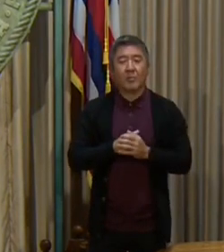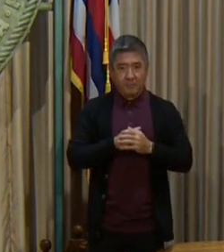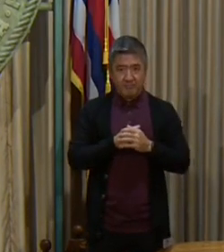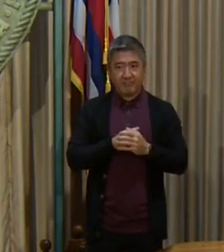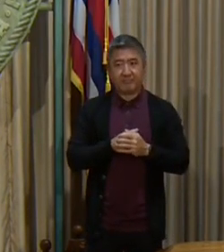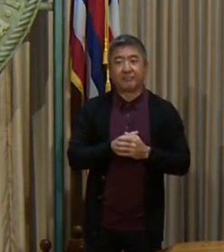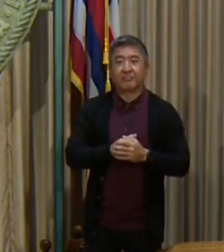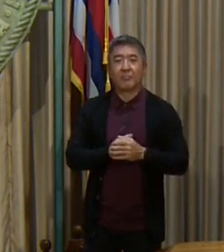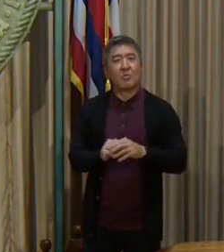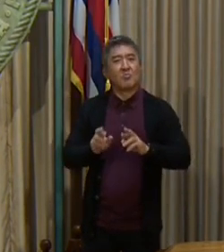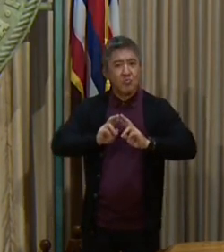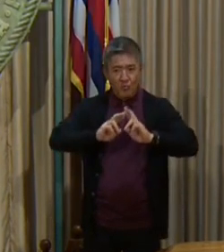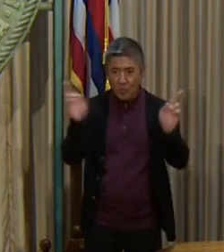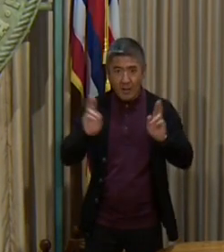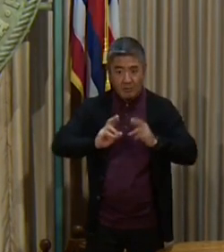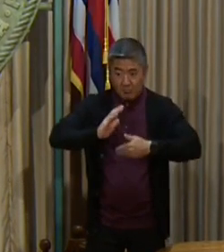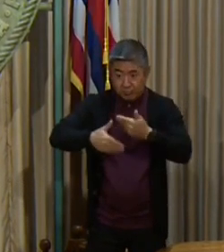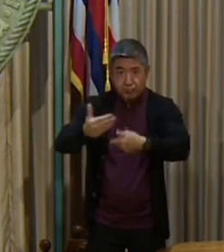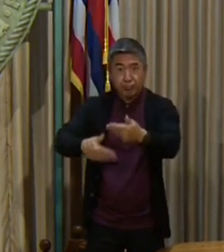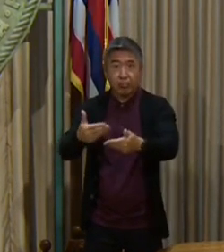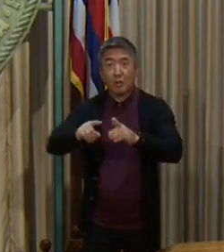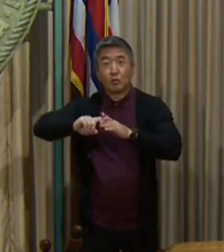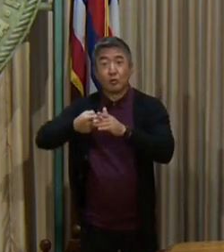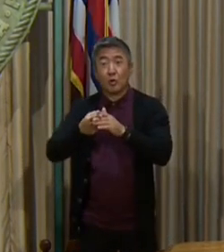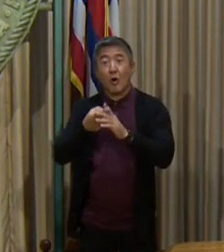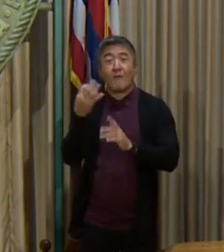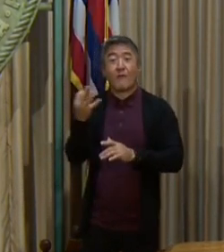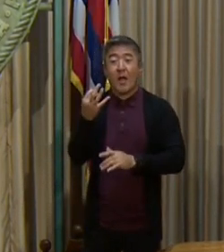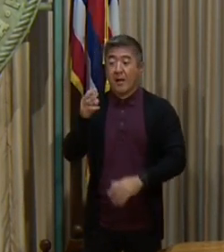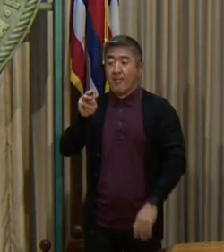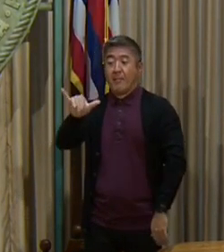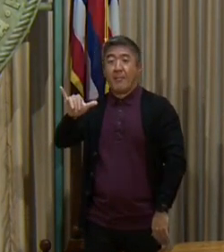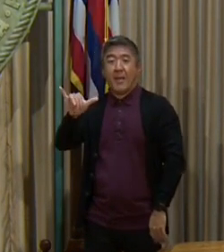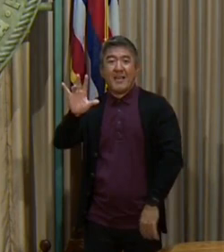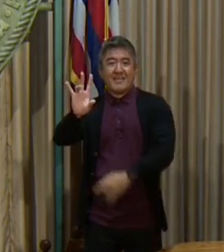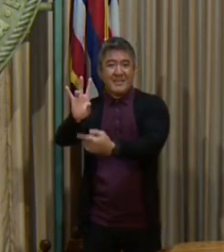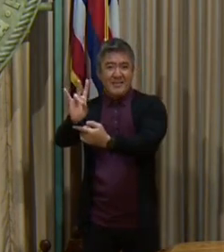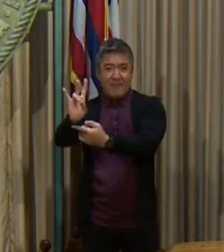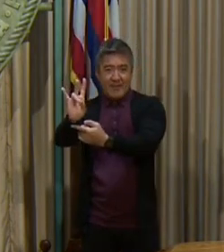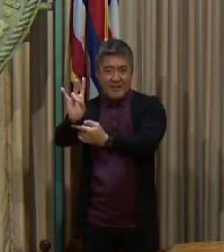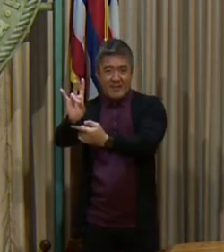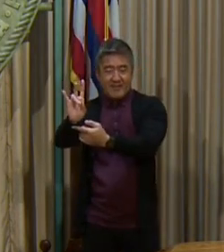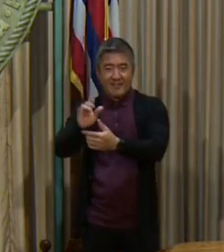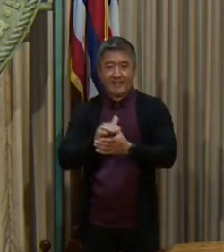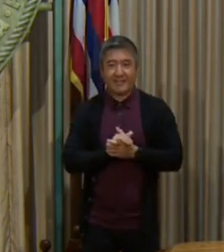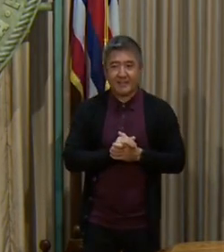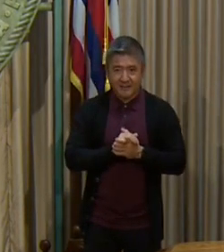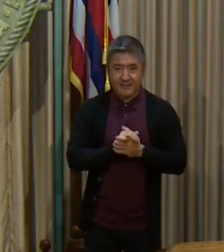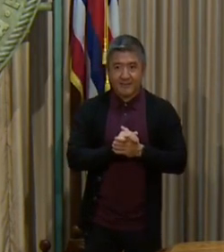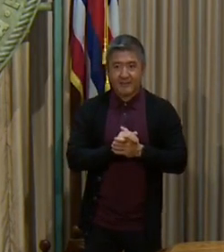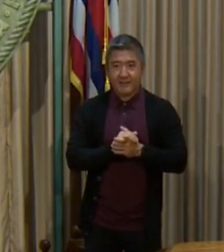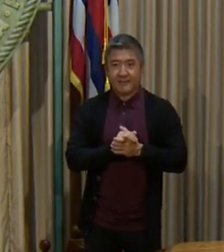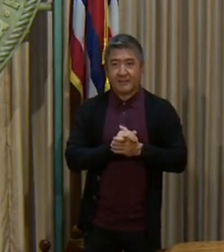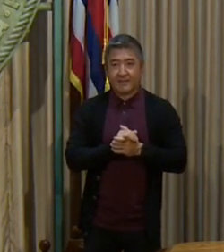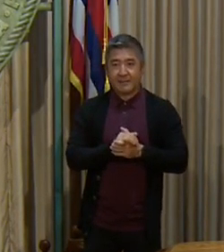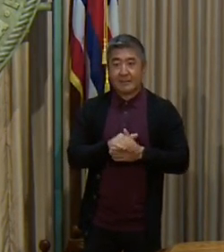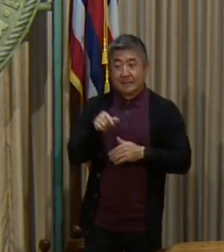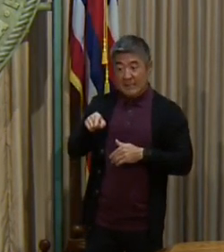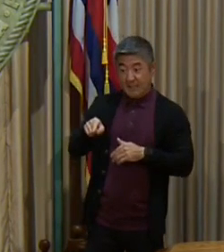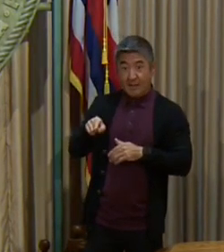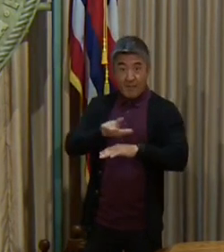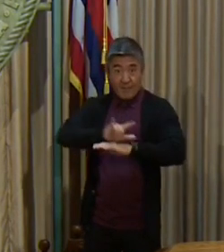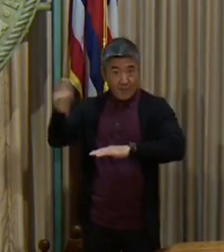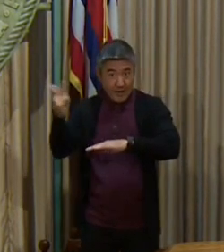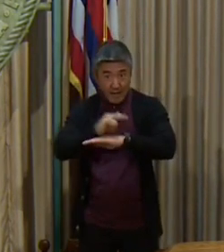Safe Travels digital platform is Friday the morning of May 7th. And these are for flights starting on May 11th.